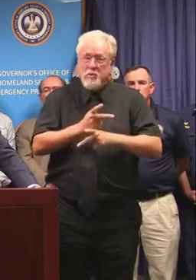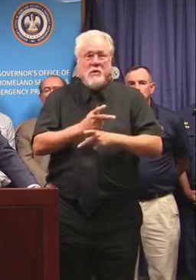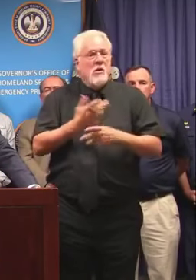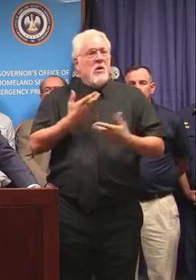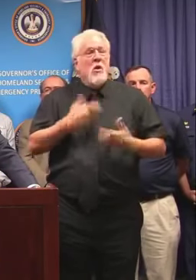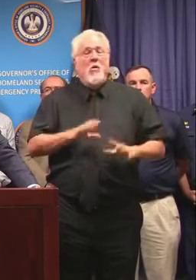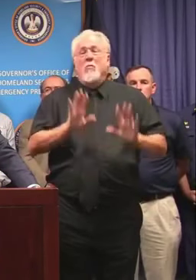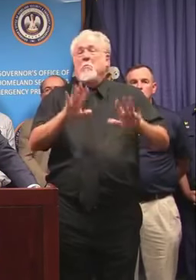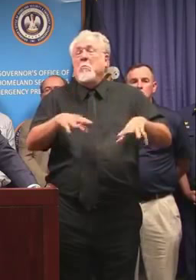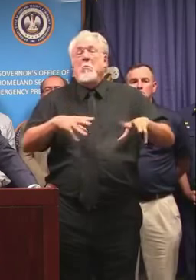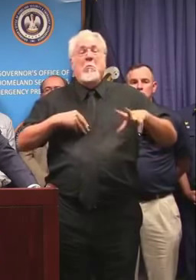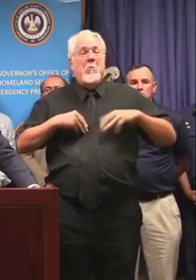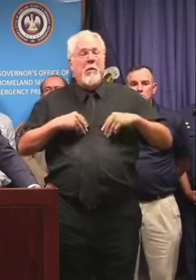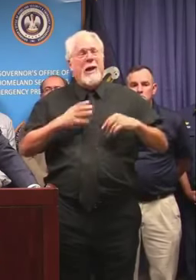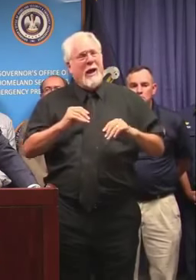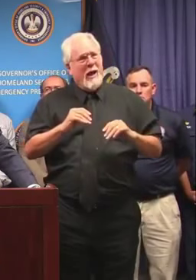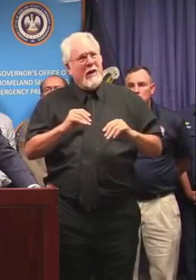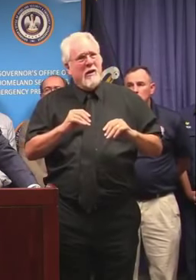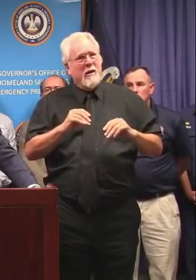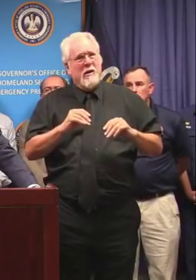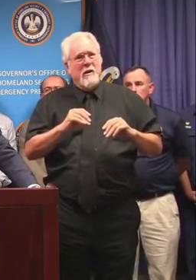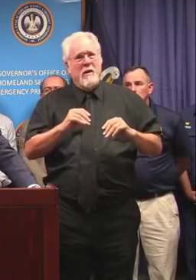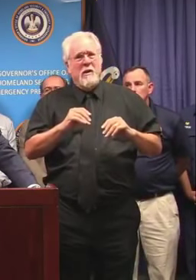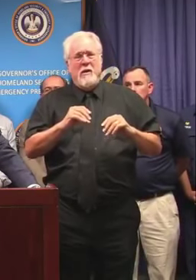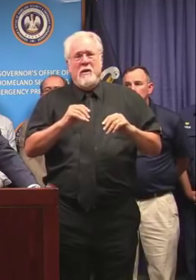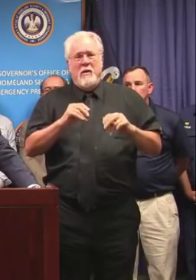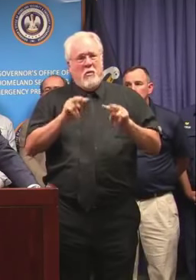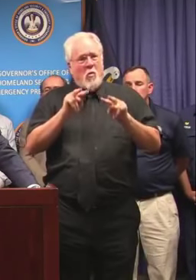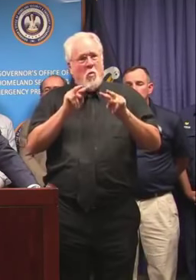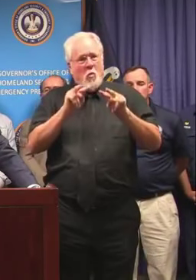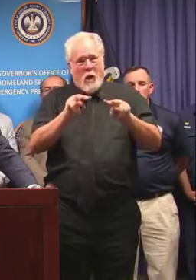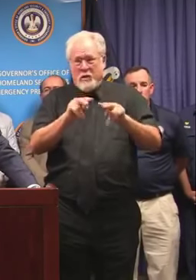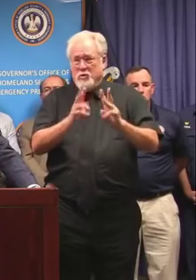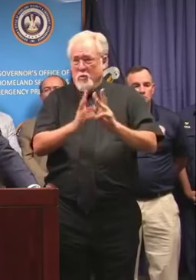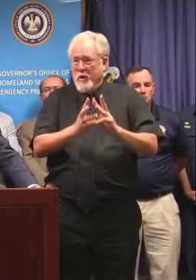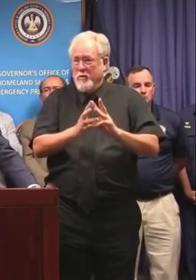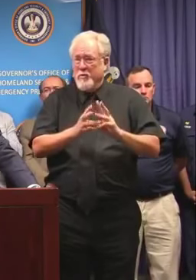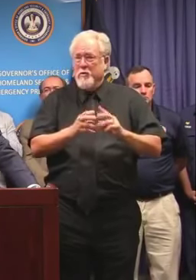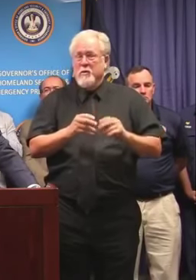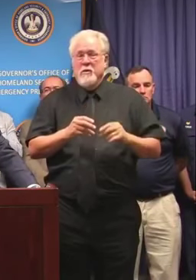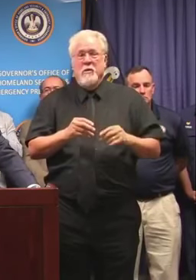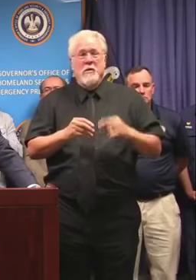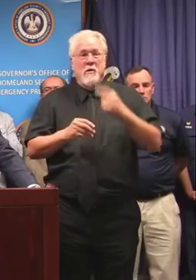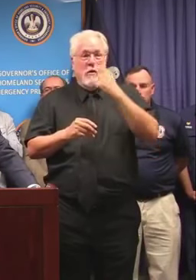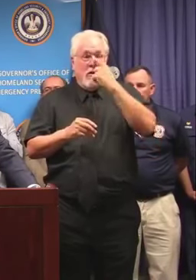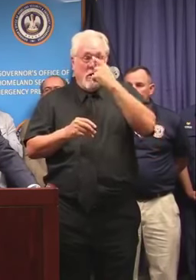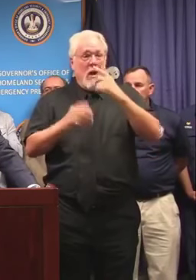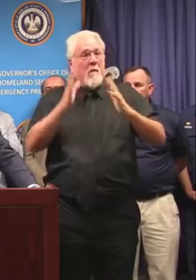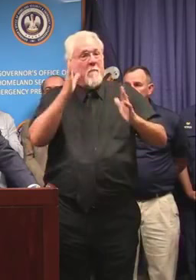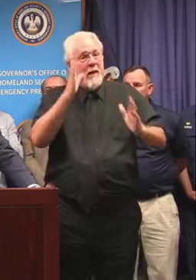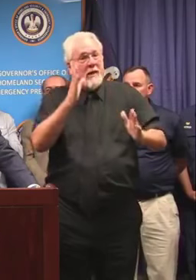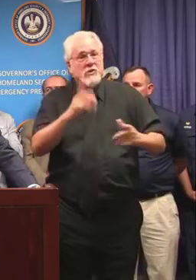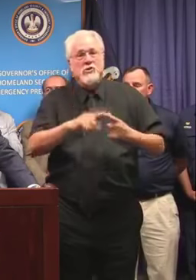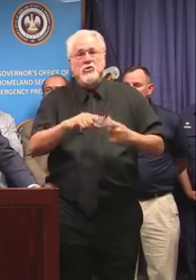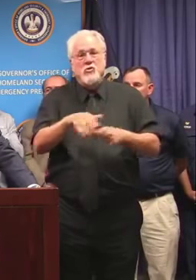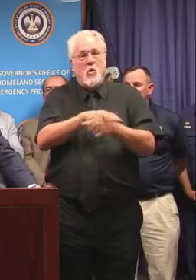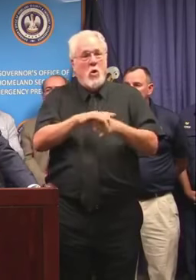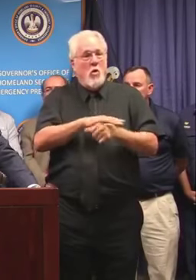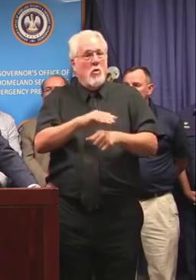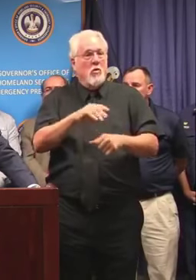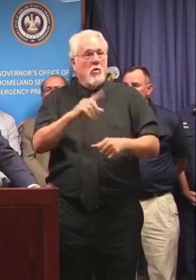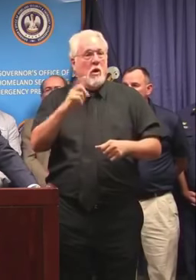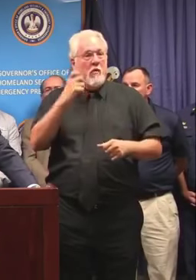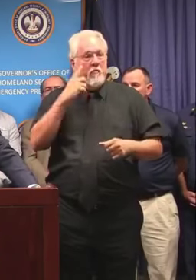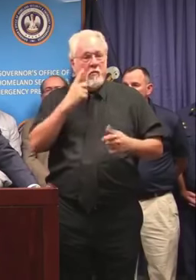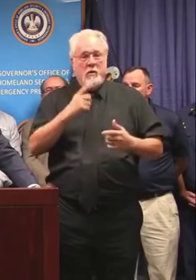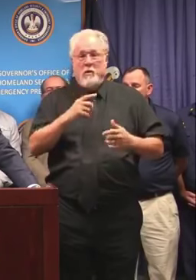for granted and to remain engaged. Watch the weather channel. Pay attention to local authorities. Listen